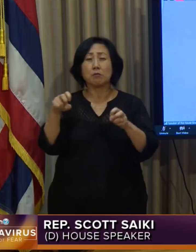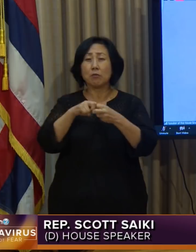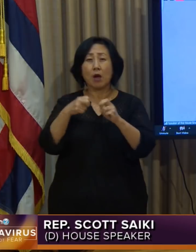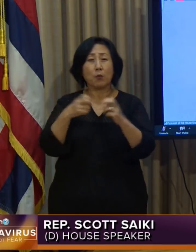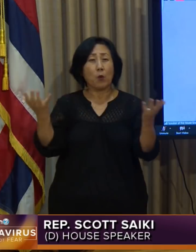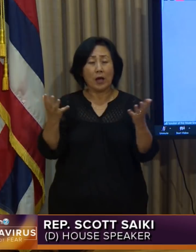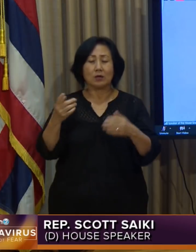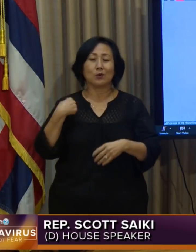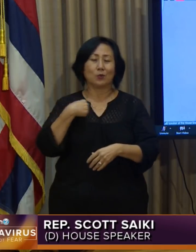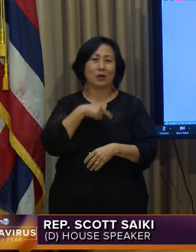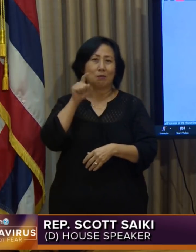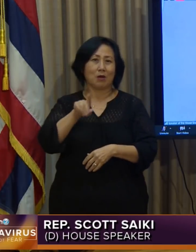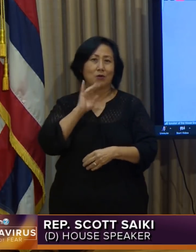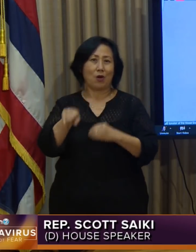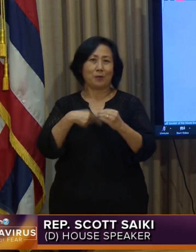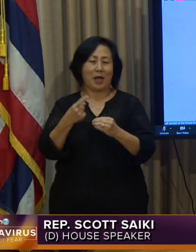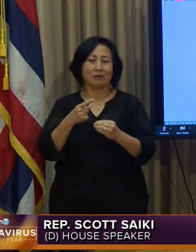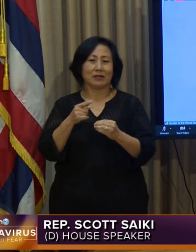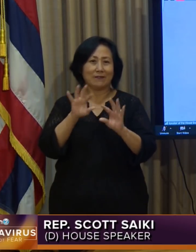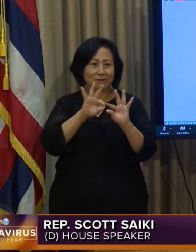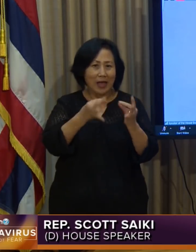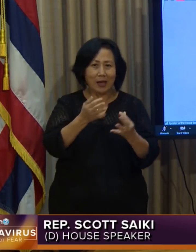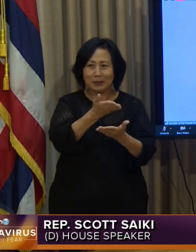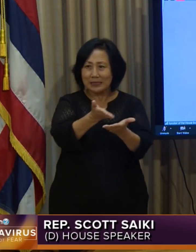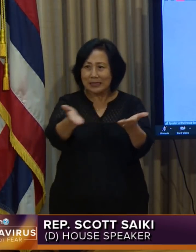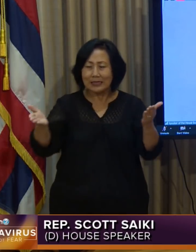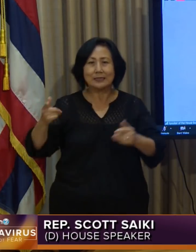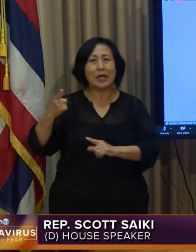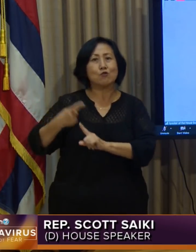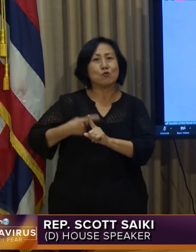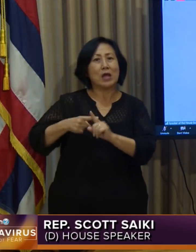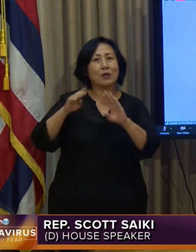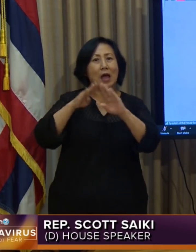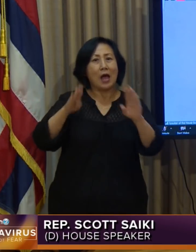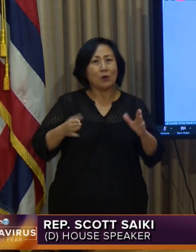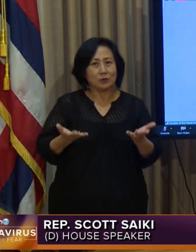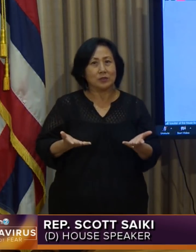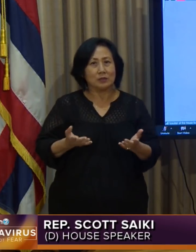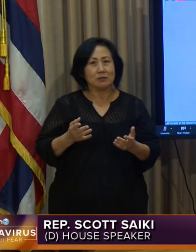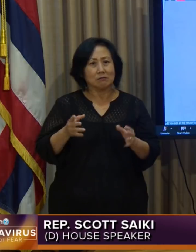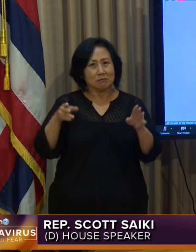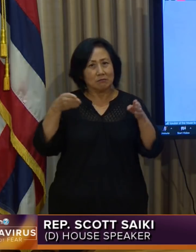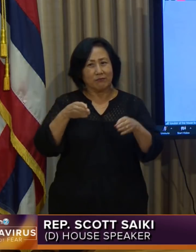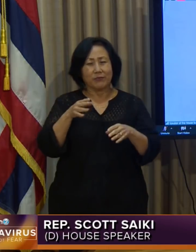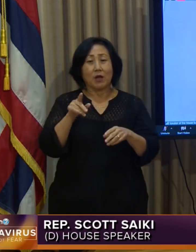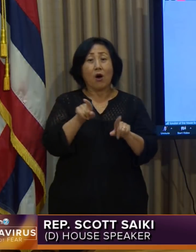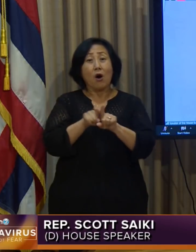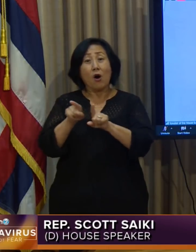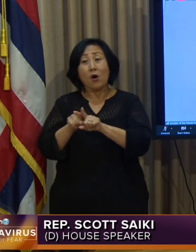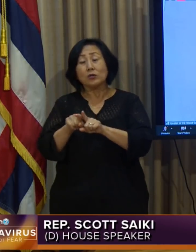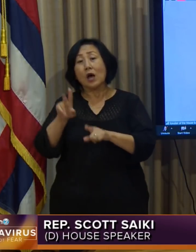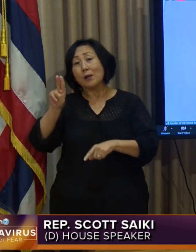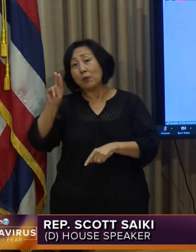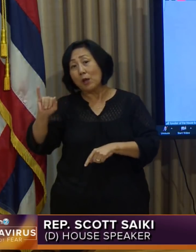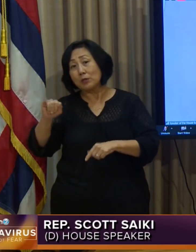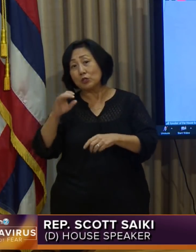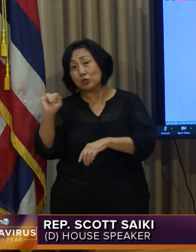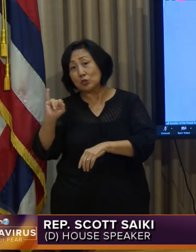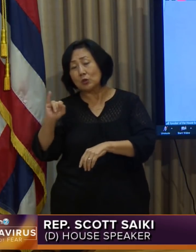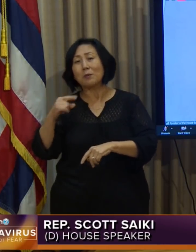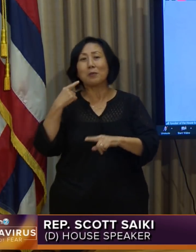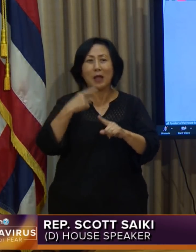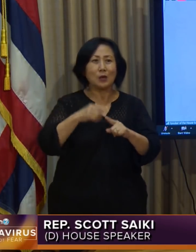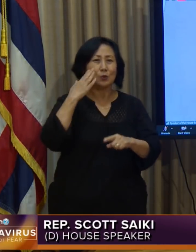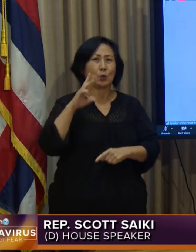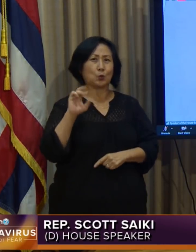families who rent their homes. In addition to unemployment insurance, we knew